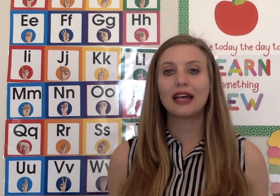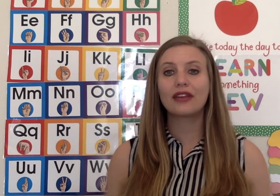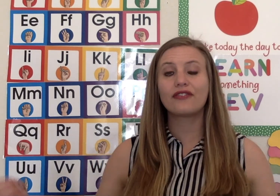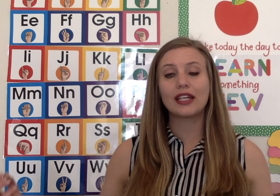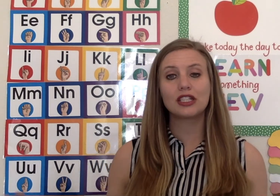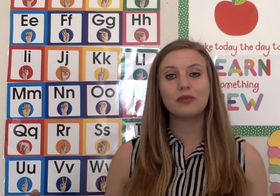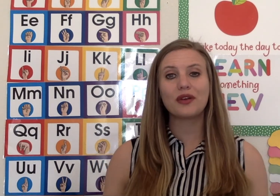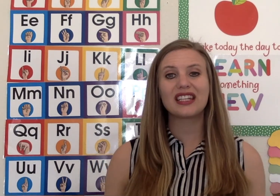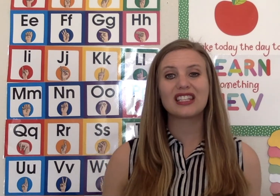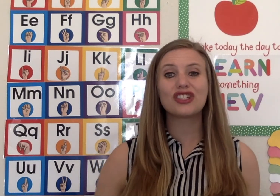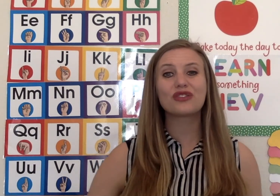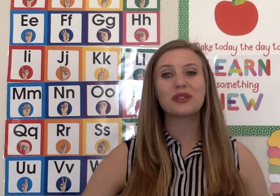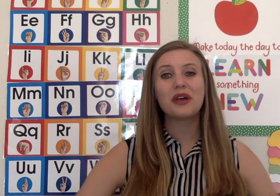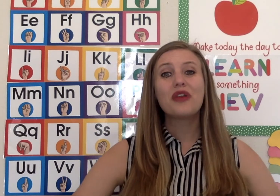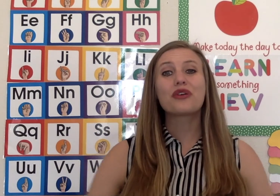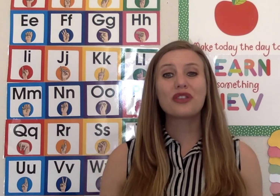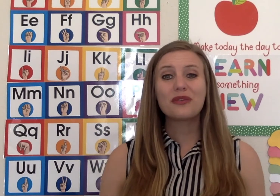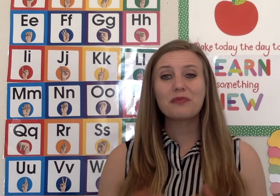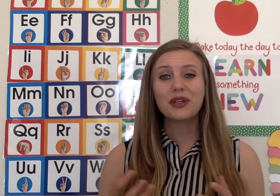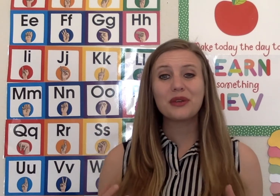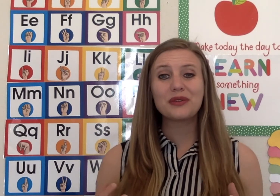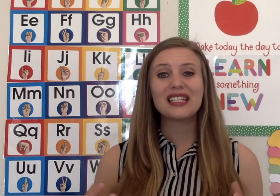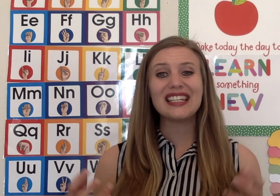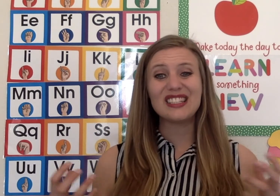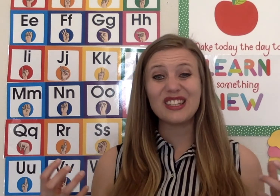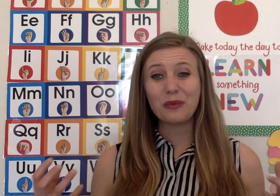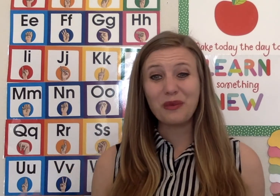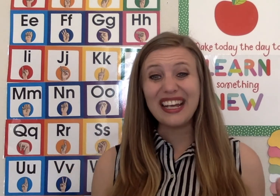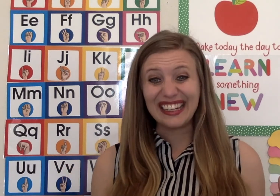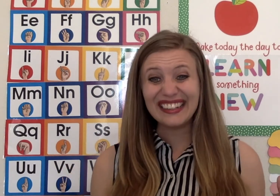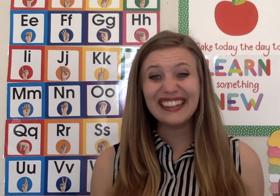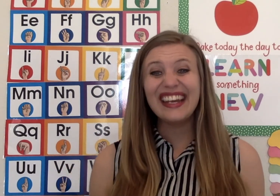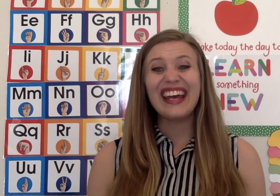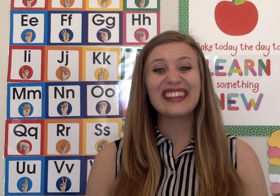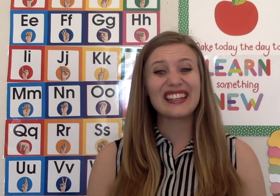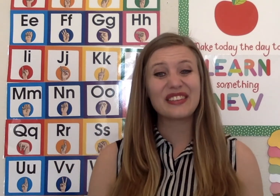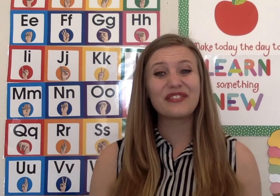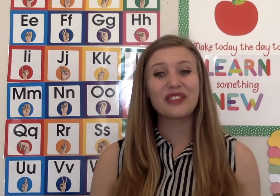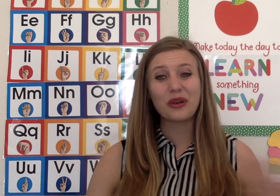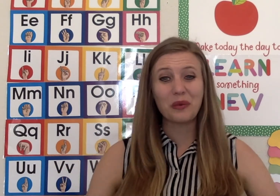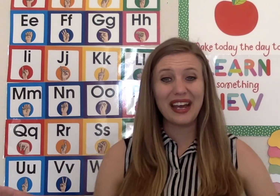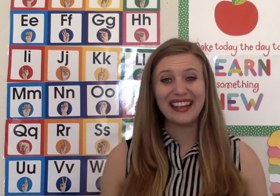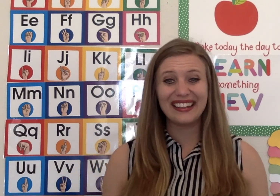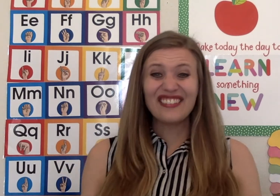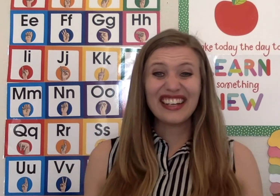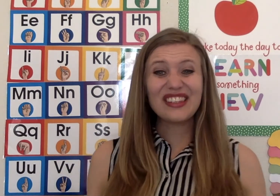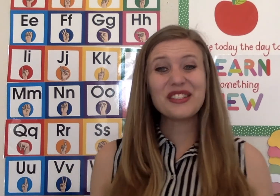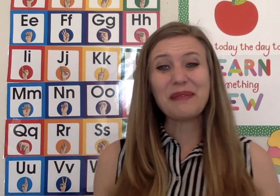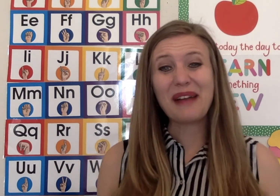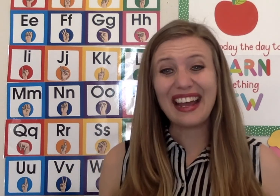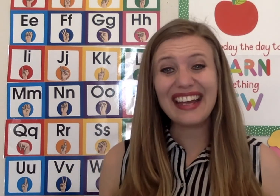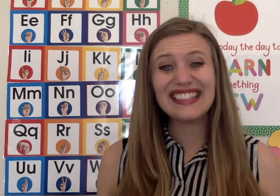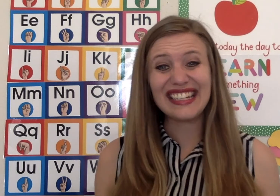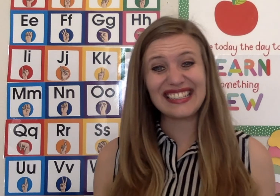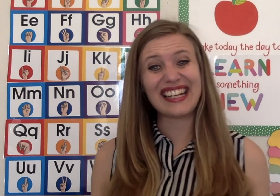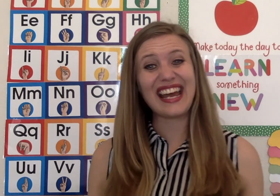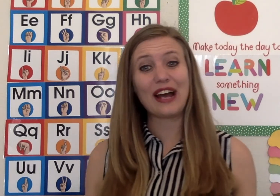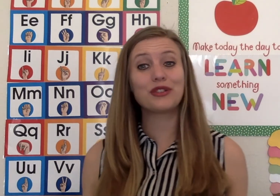the fans to blow and let the children throw the balloons into the wind and let them float away. Alright, those are my ideas on how to